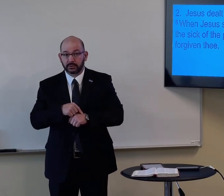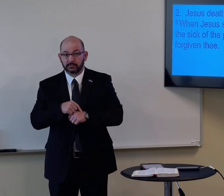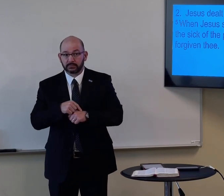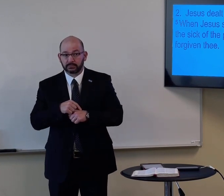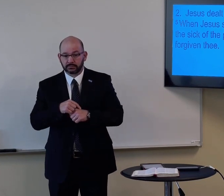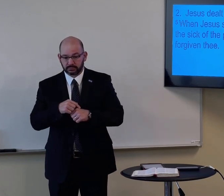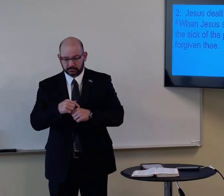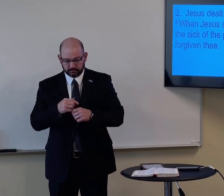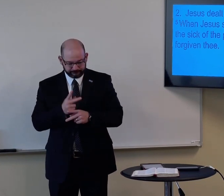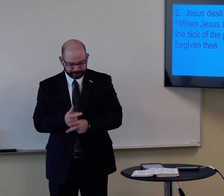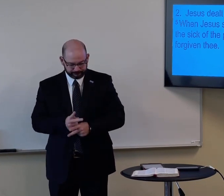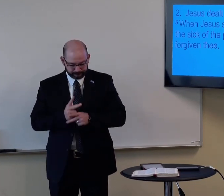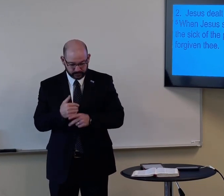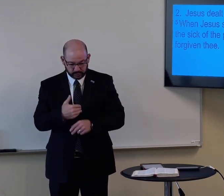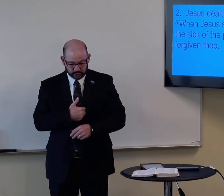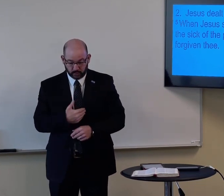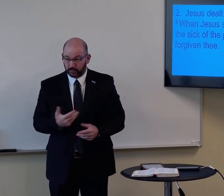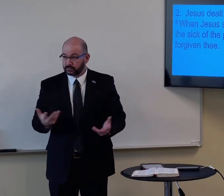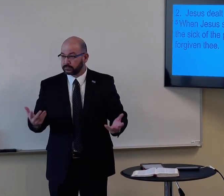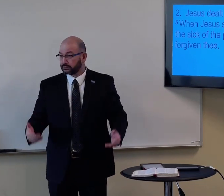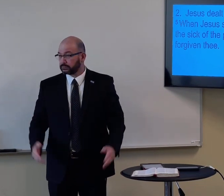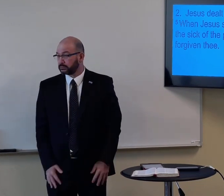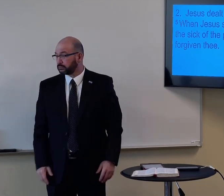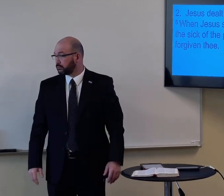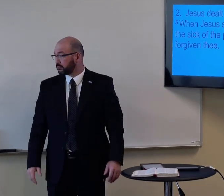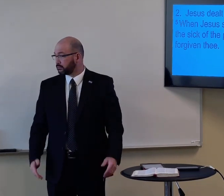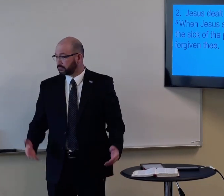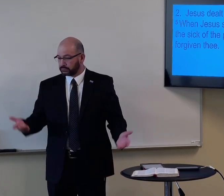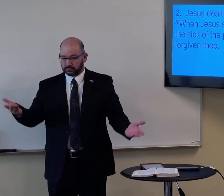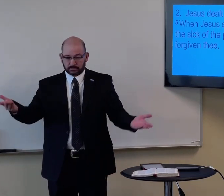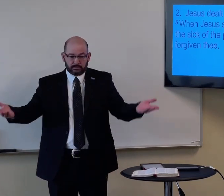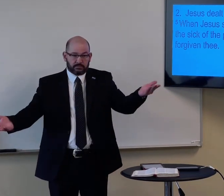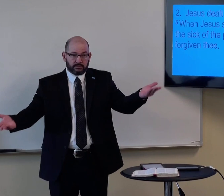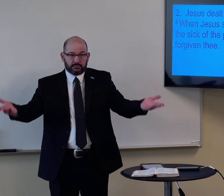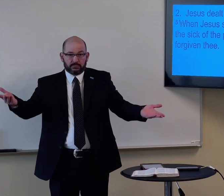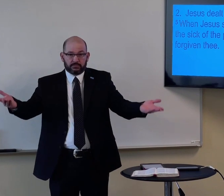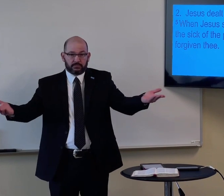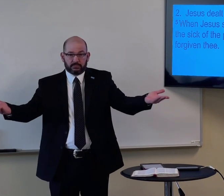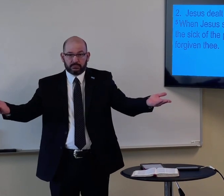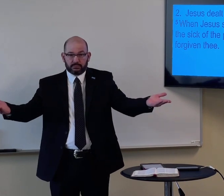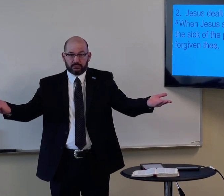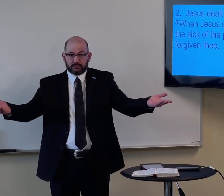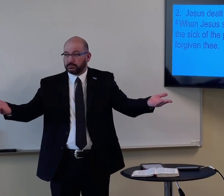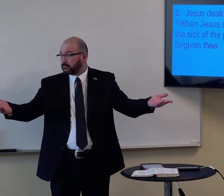care of your body and how much time do you use to take care of your soul?